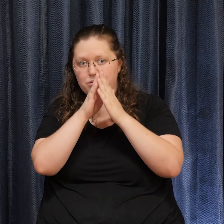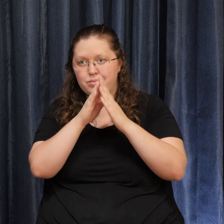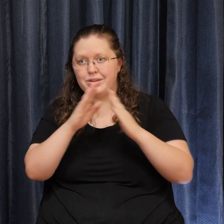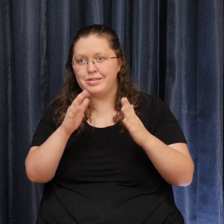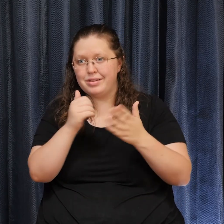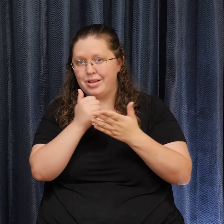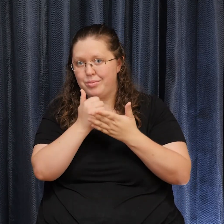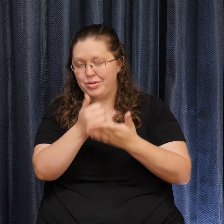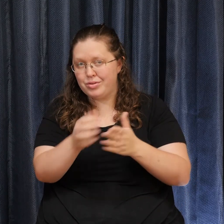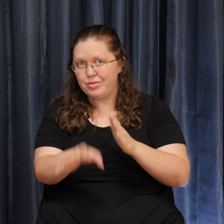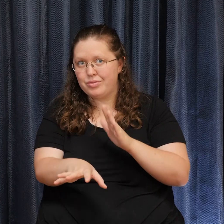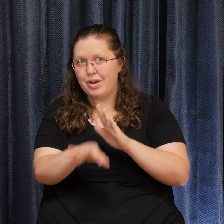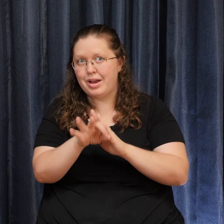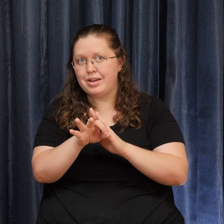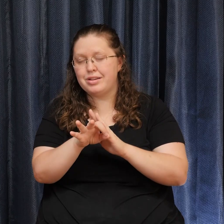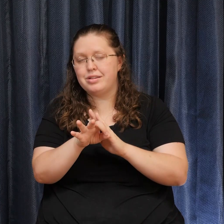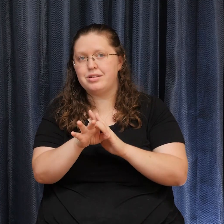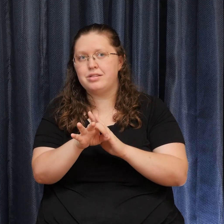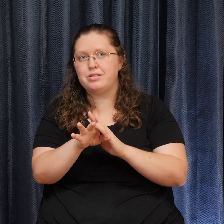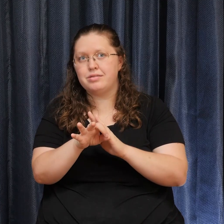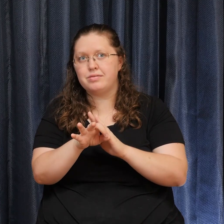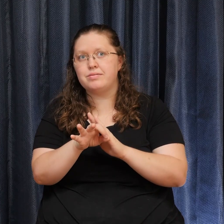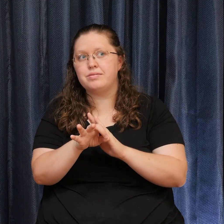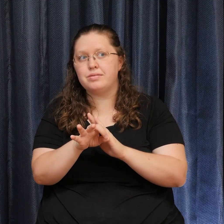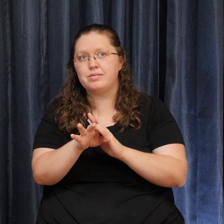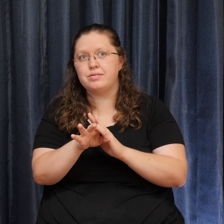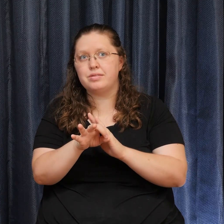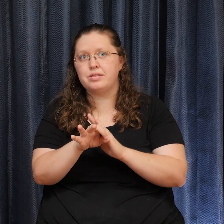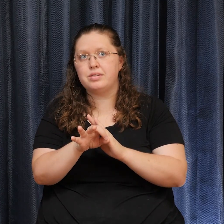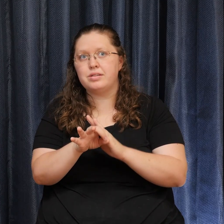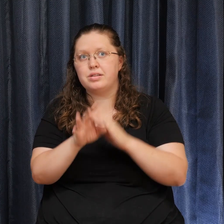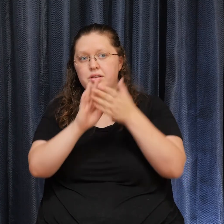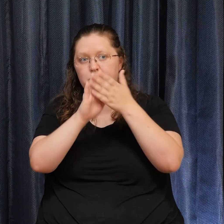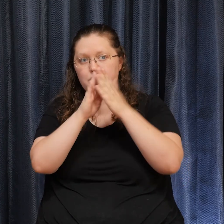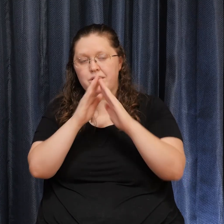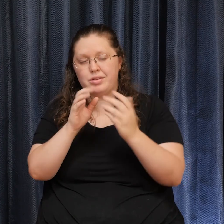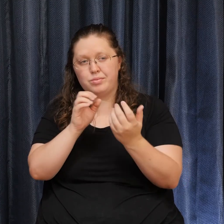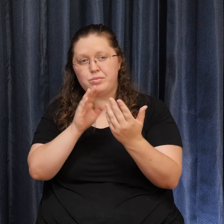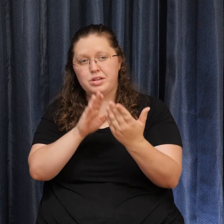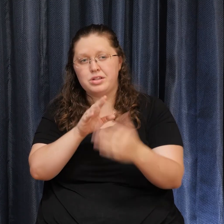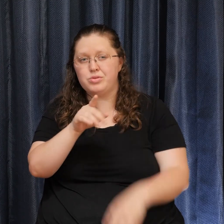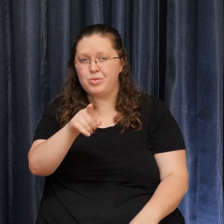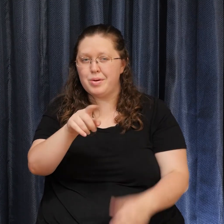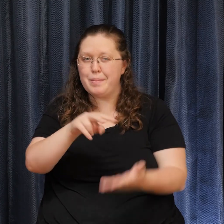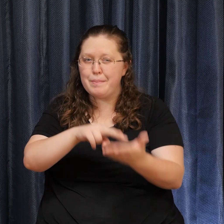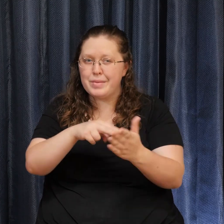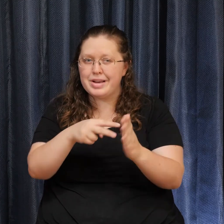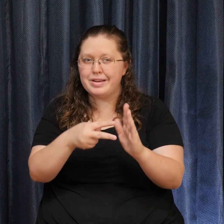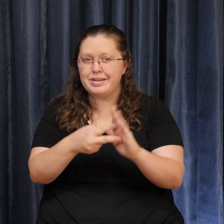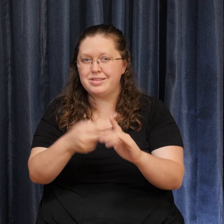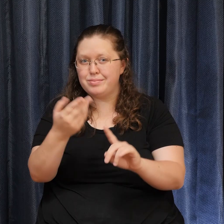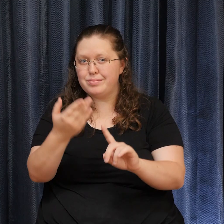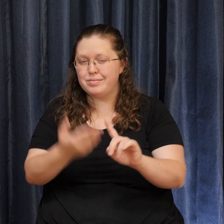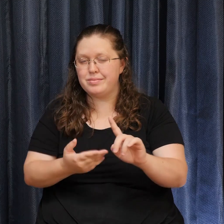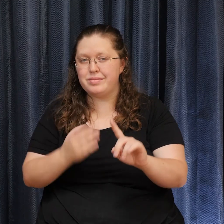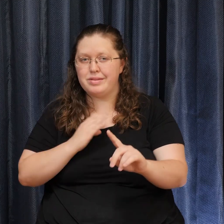Quickening the harmonizing presence you are meant to be in this world. Turned over to the